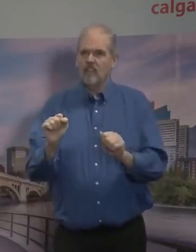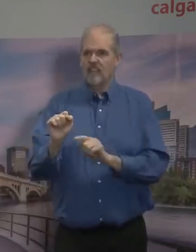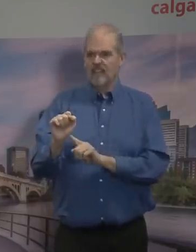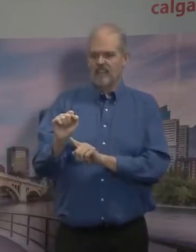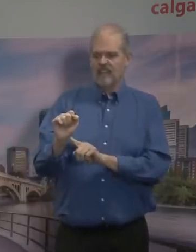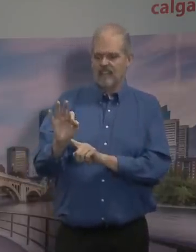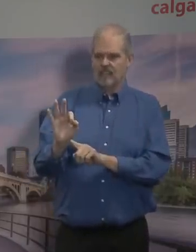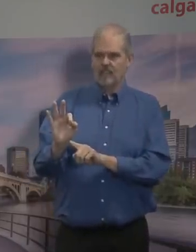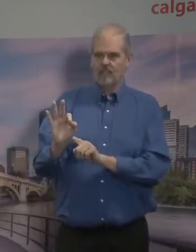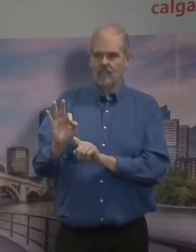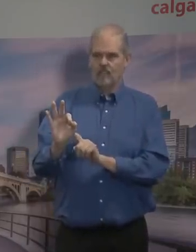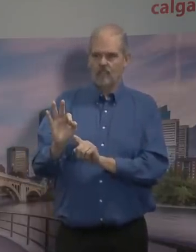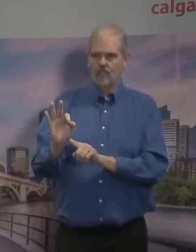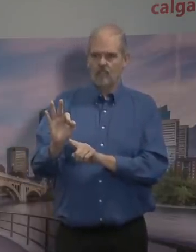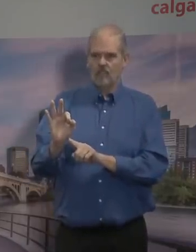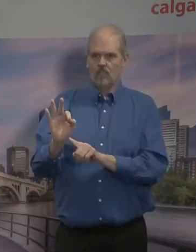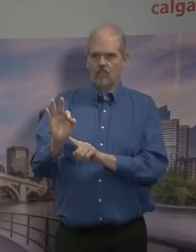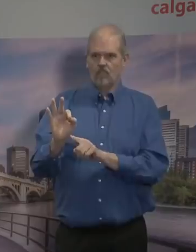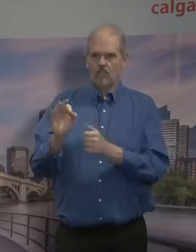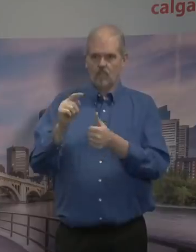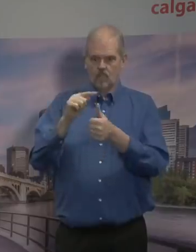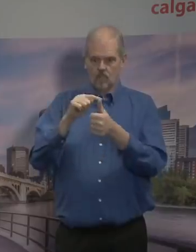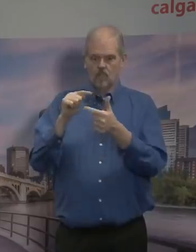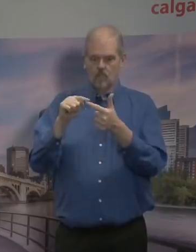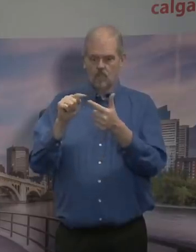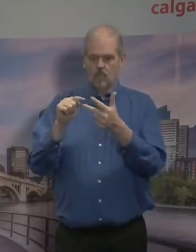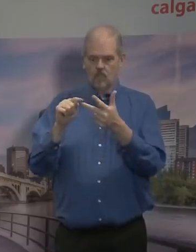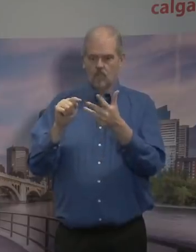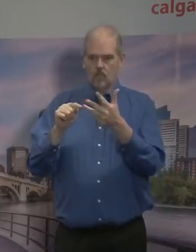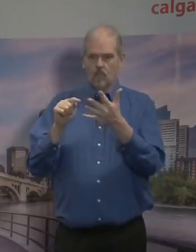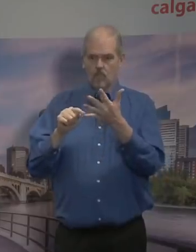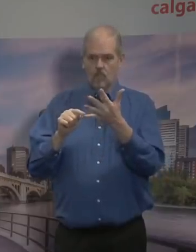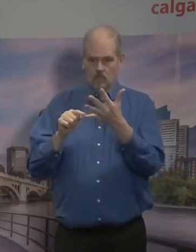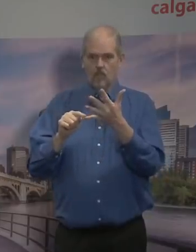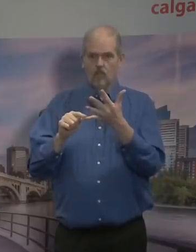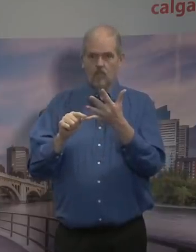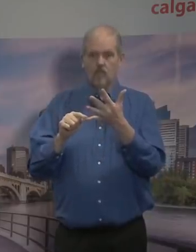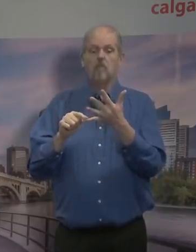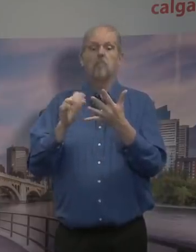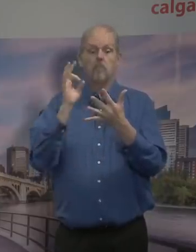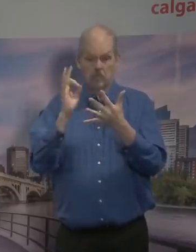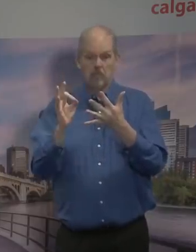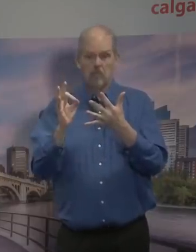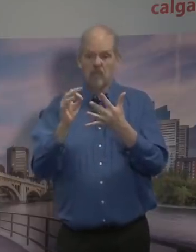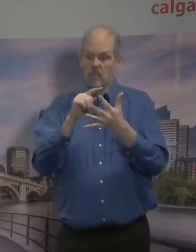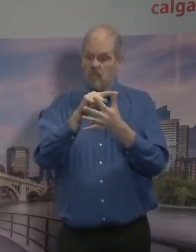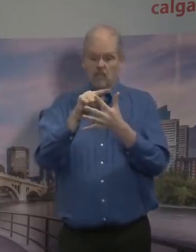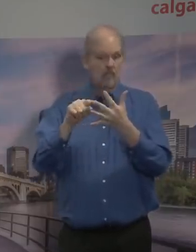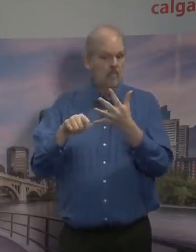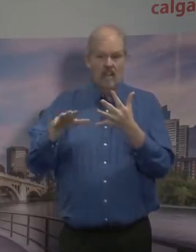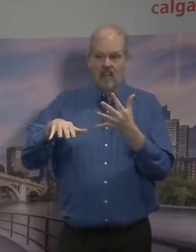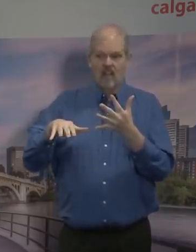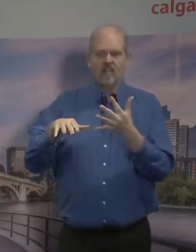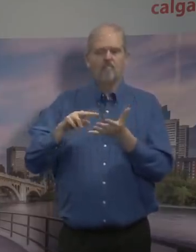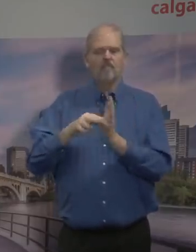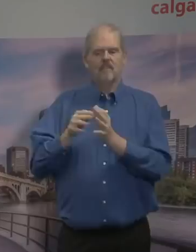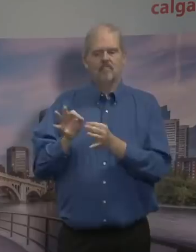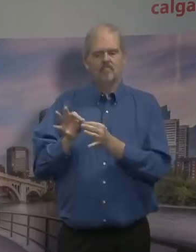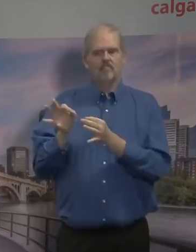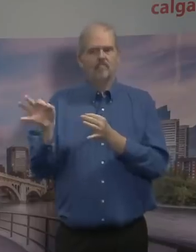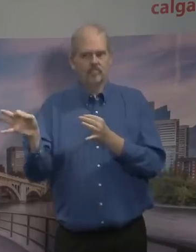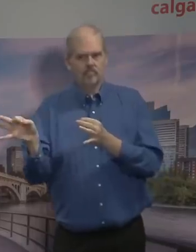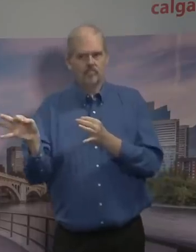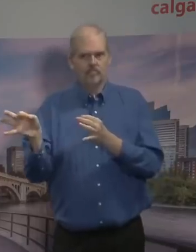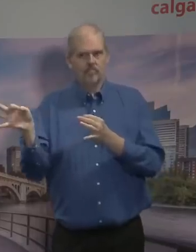in place. So I don't want people to red circle May 14th on their calendar and say woo-hoo! We are good to go.